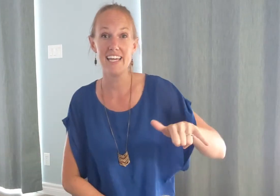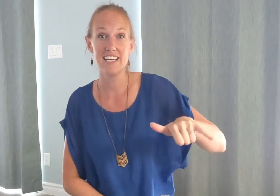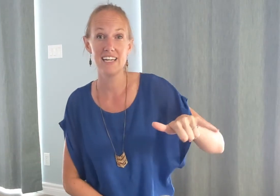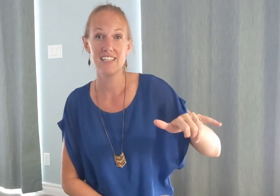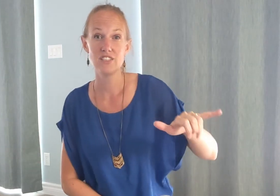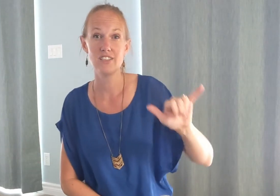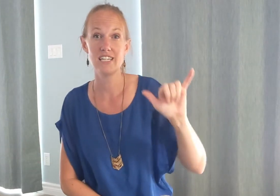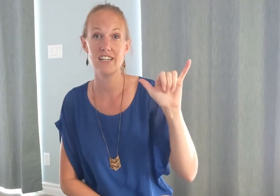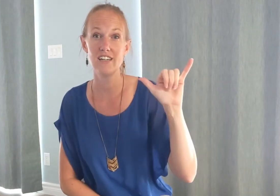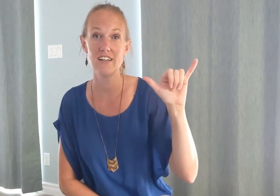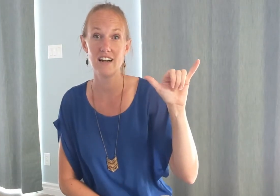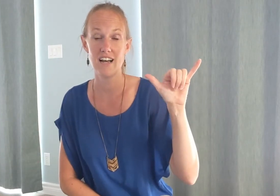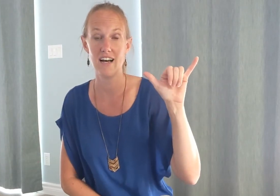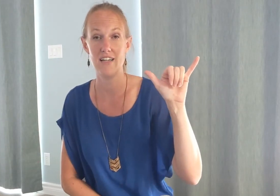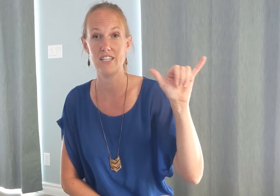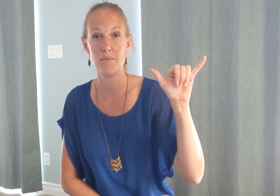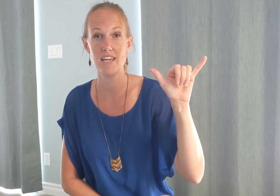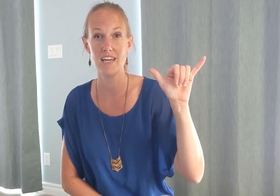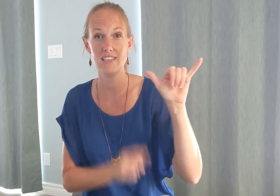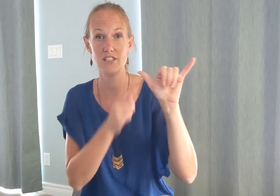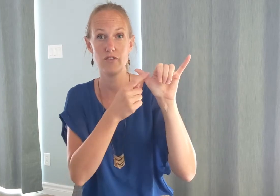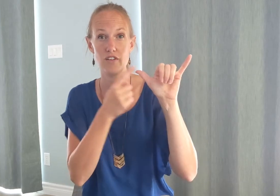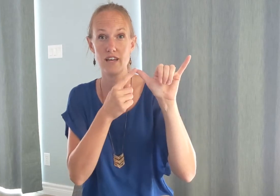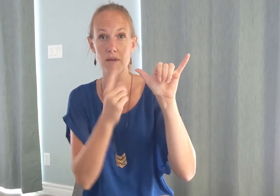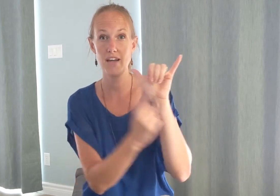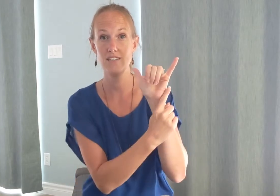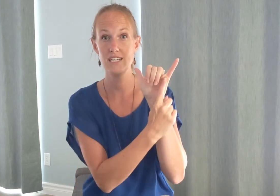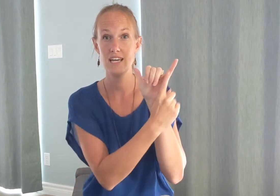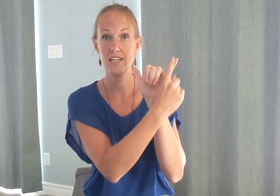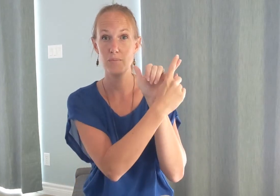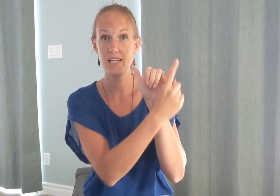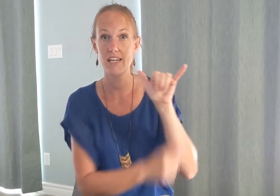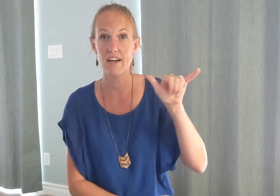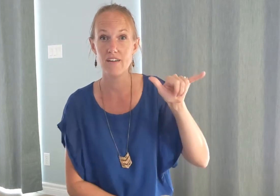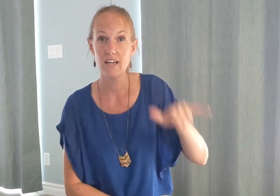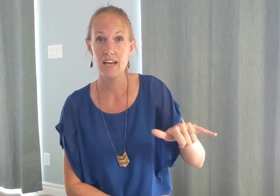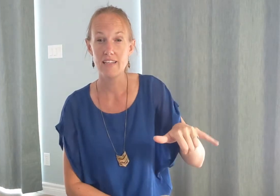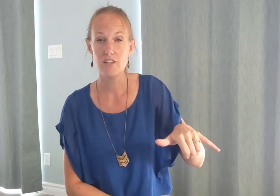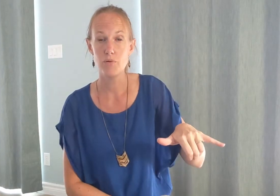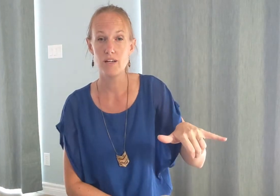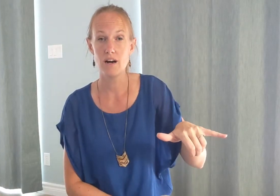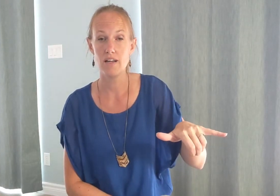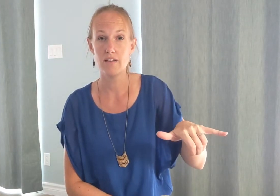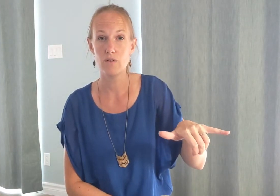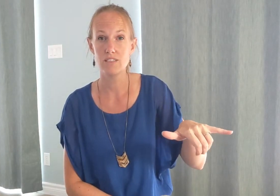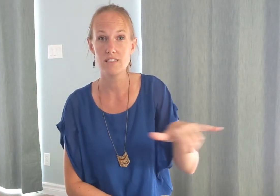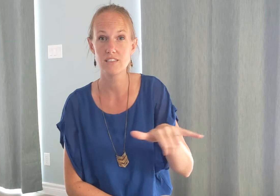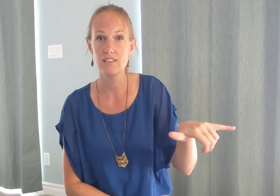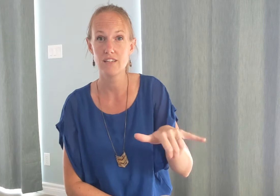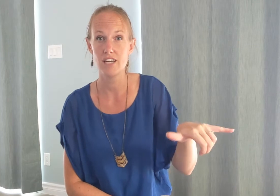so you take your uh dominant hand and you have your thumb out and your pinky out and then you put it on the horizontal and you kind